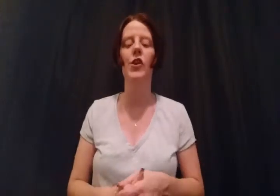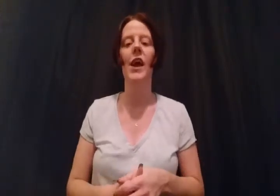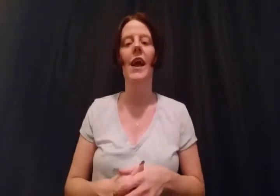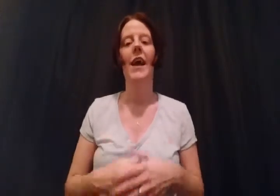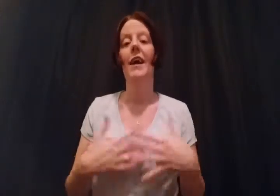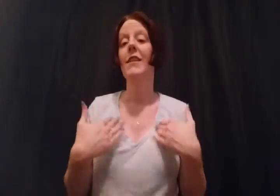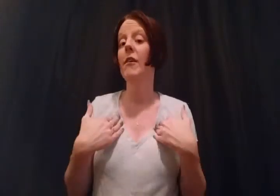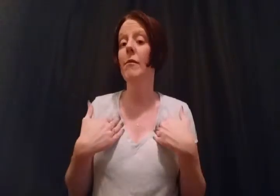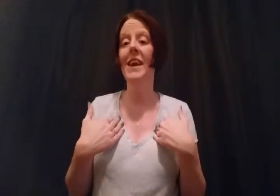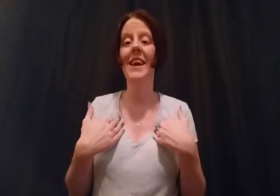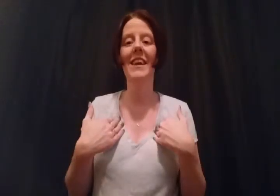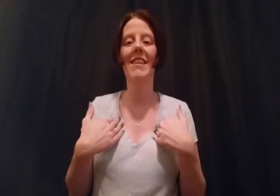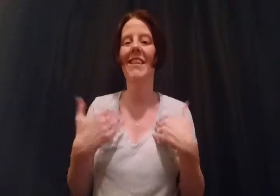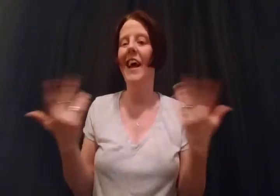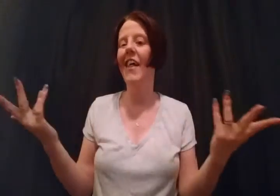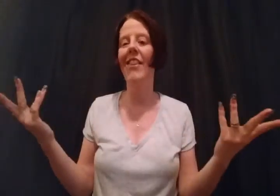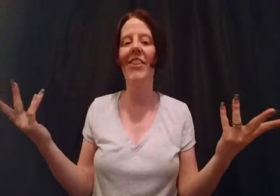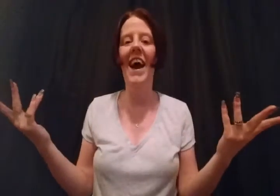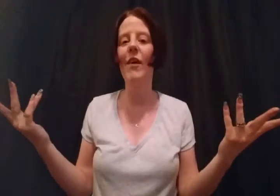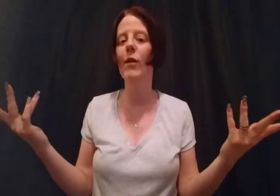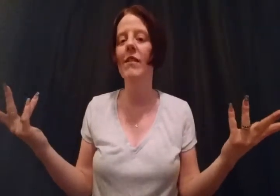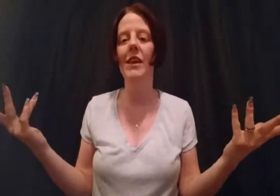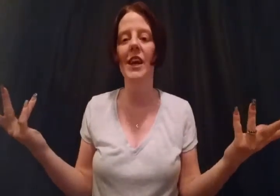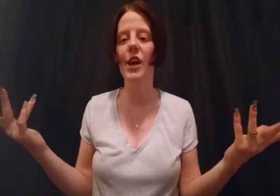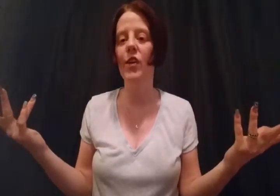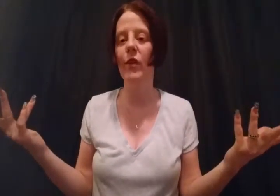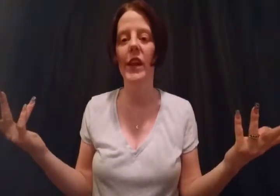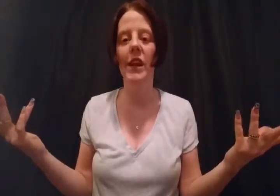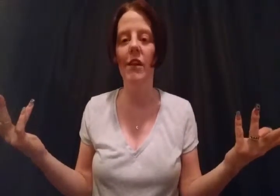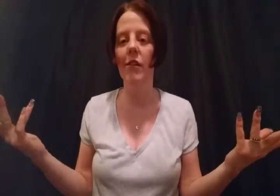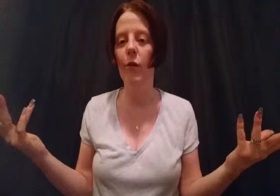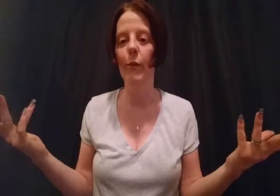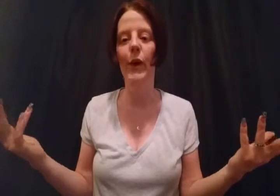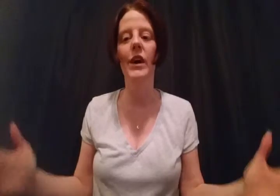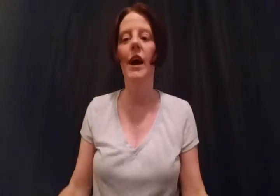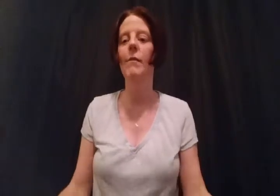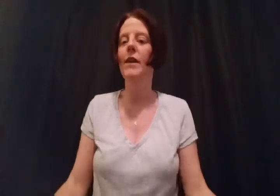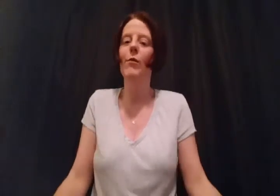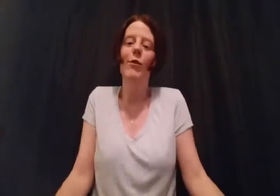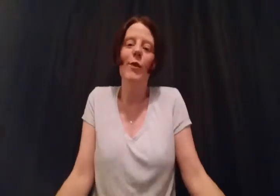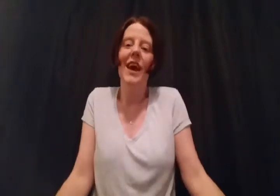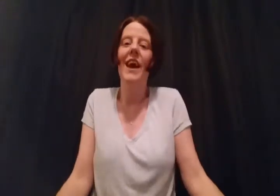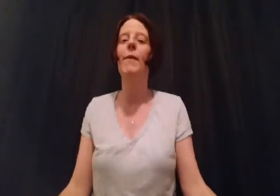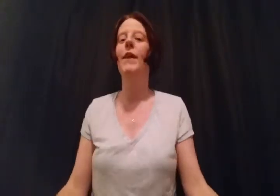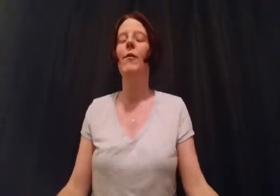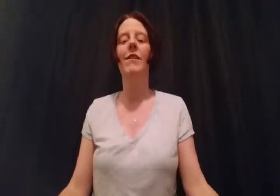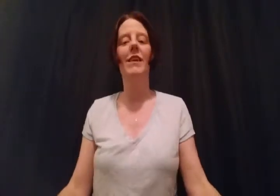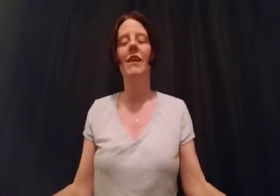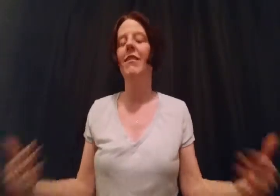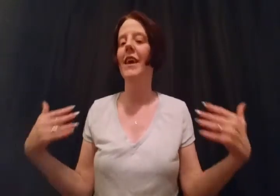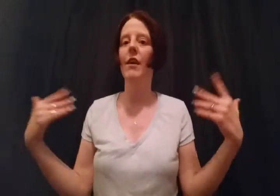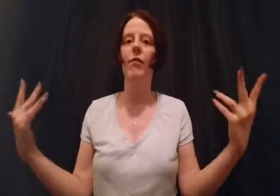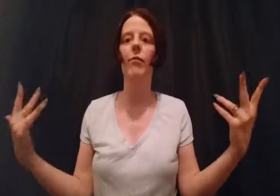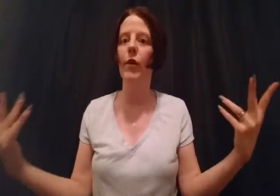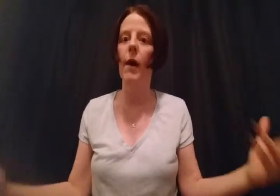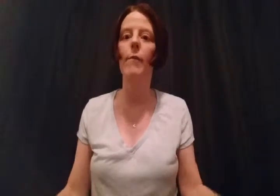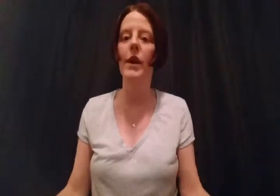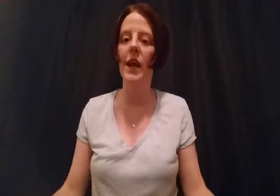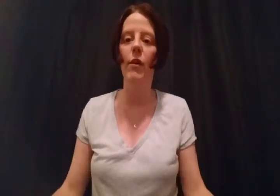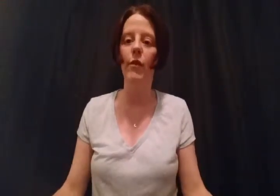which to me, that wasn't a character that needed its own book. I mean, it was okay, but it wasn't anything groundbreaking or